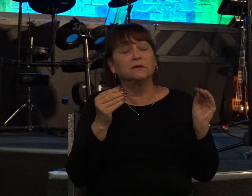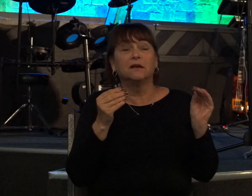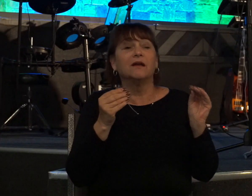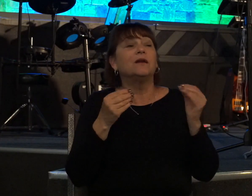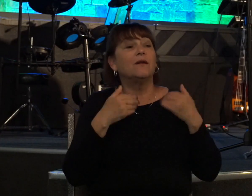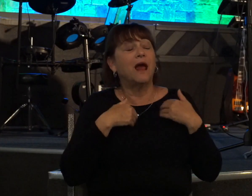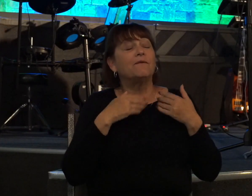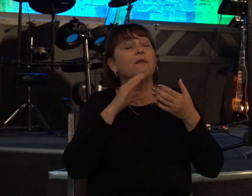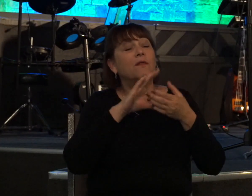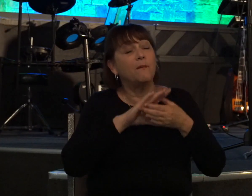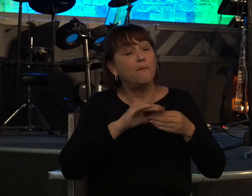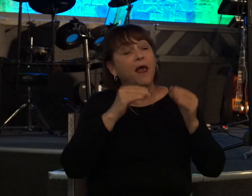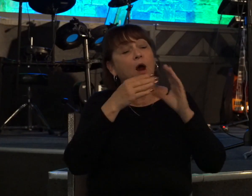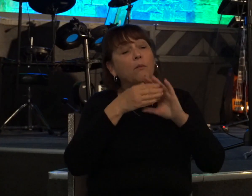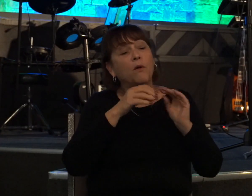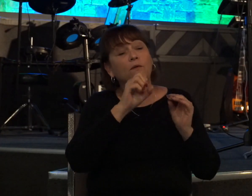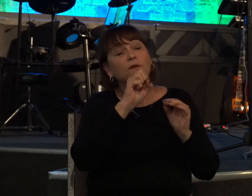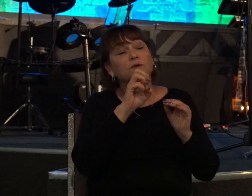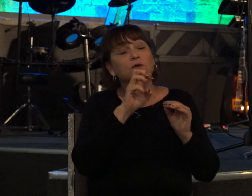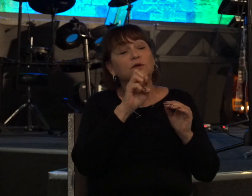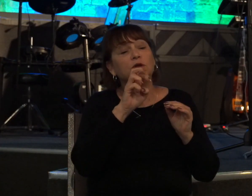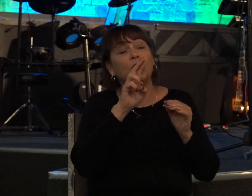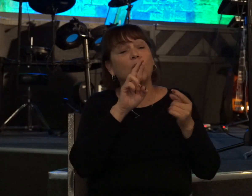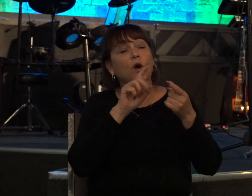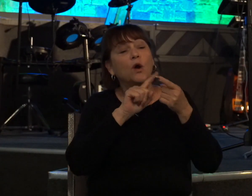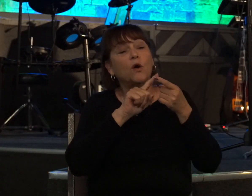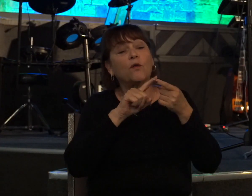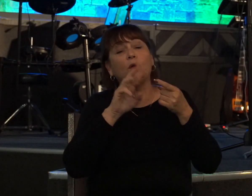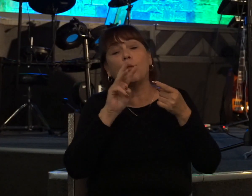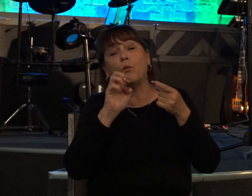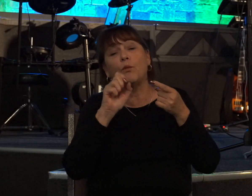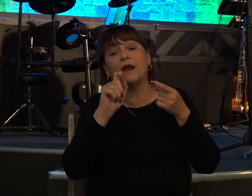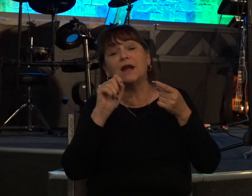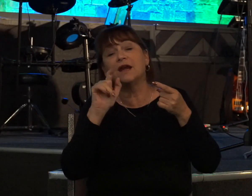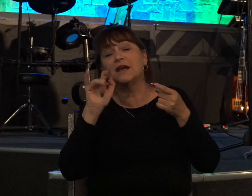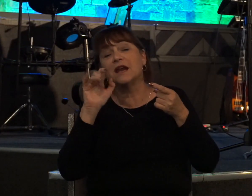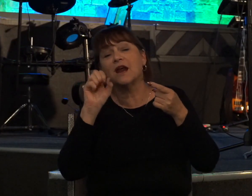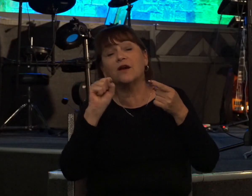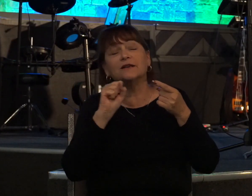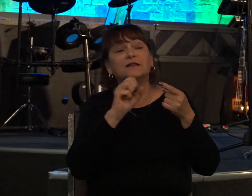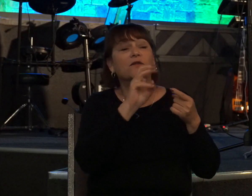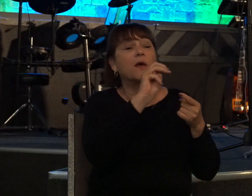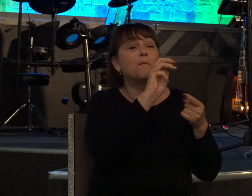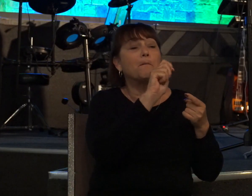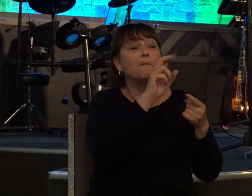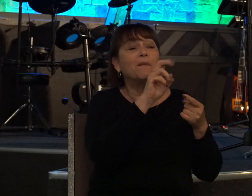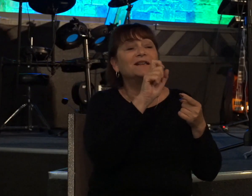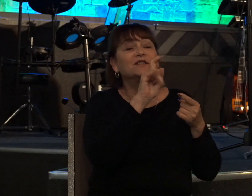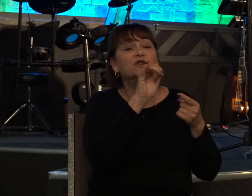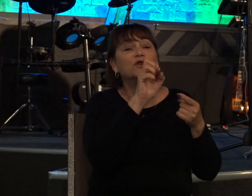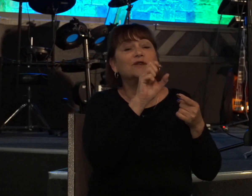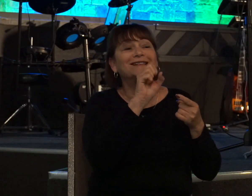of the sower the parable of the wheat and the tares you the parable of the mustard seed right lots and lots of parables